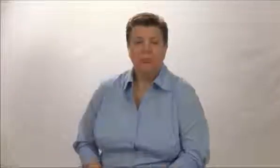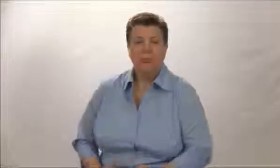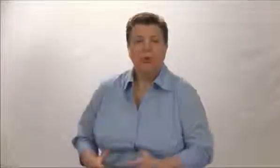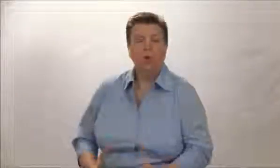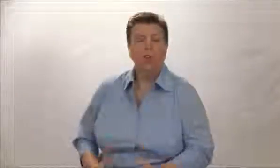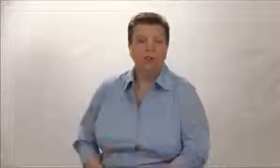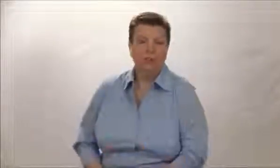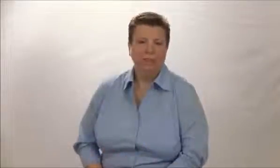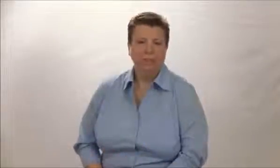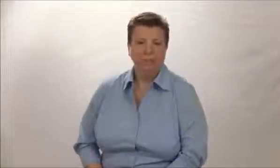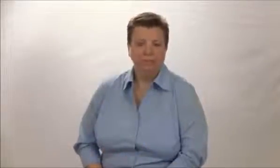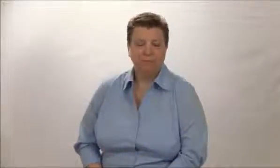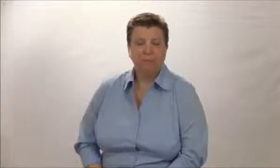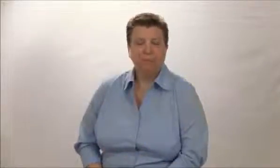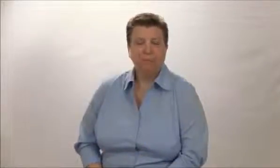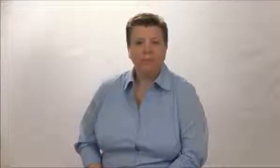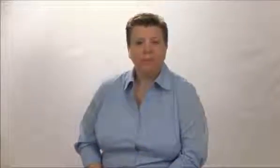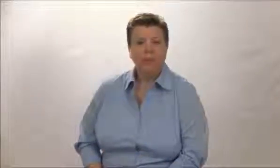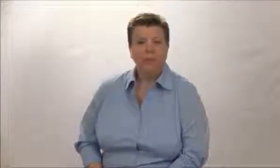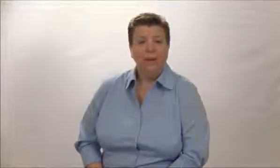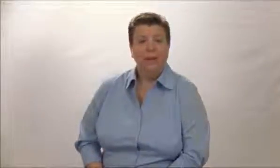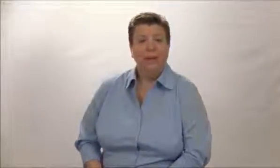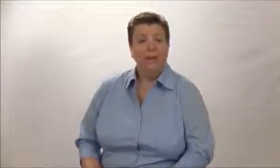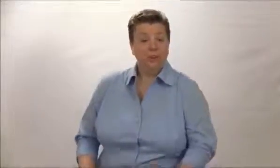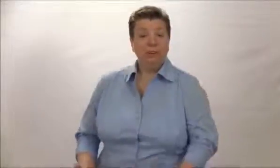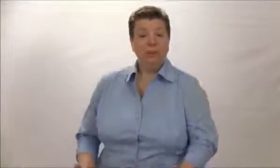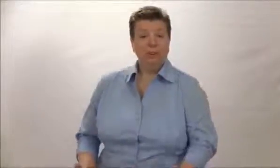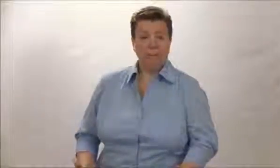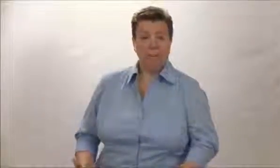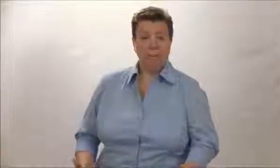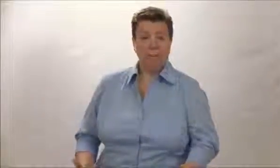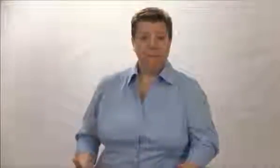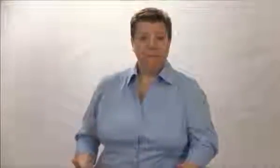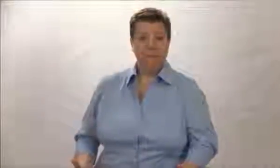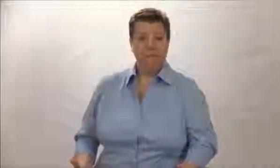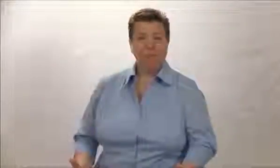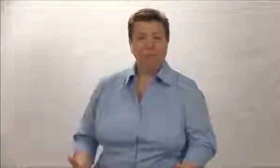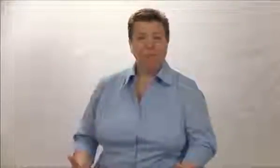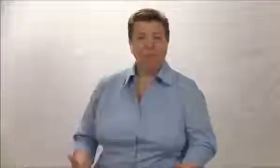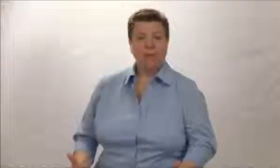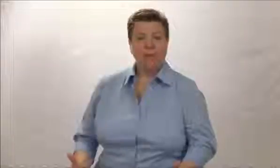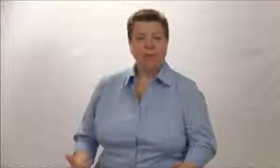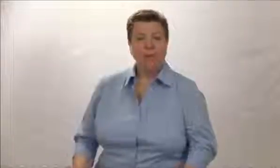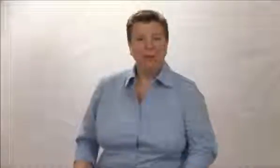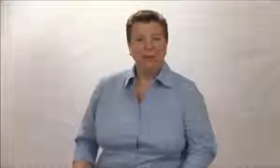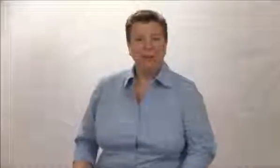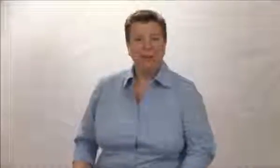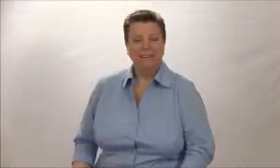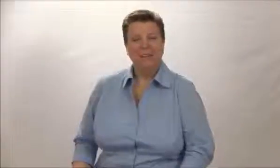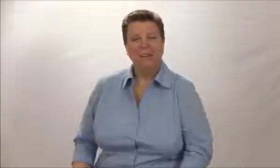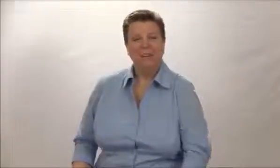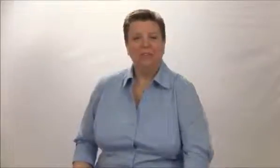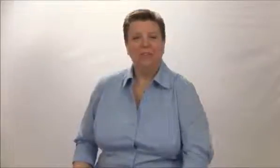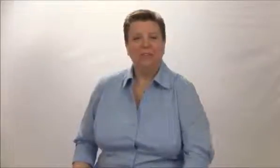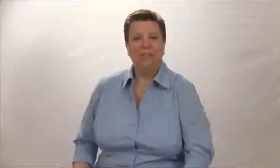to host an event? It's a great question, on one hand. On the other hand,